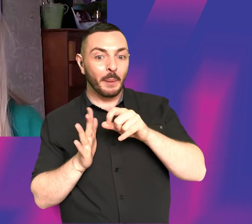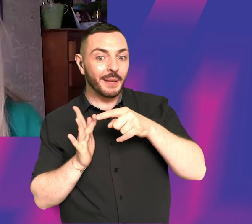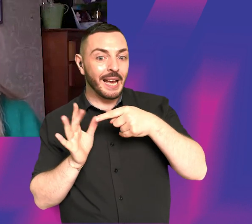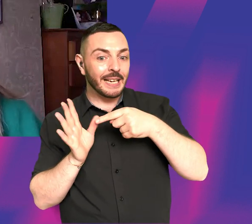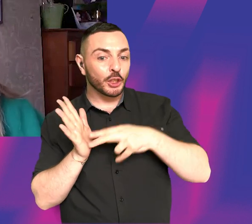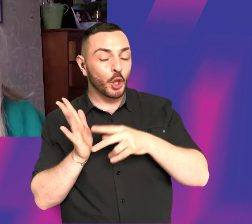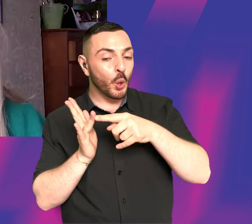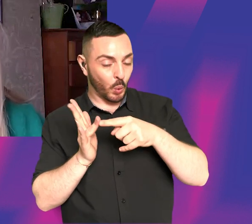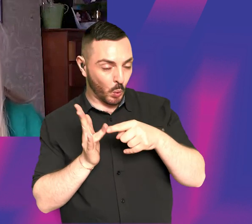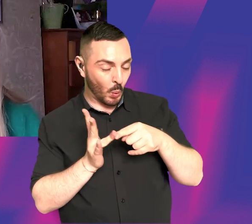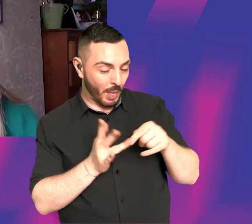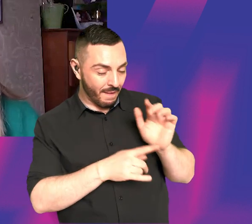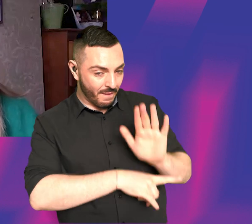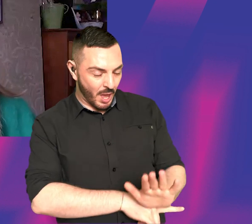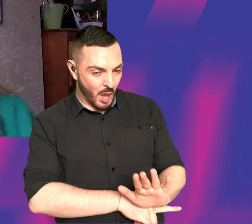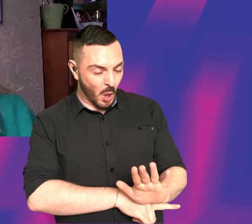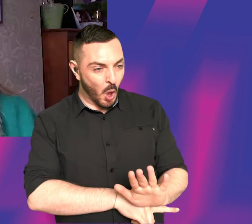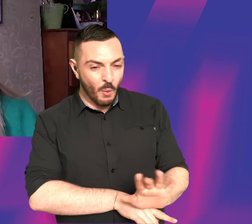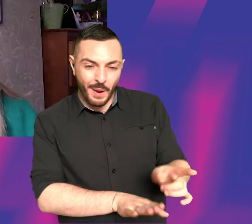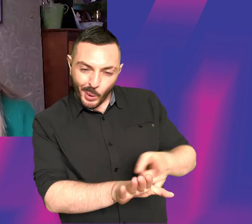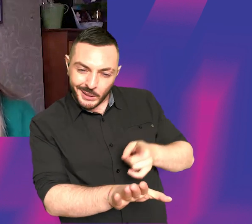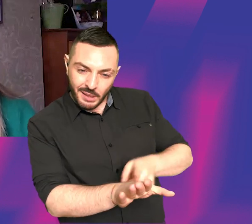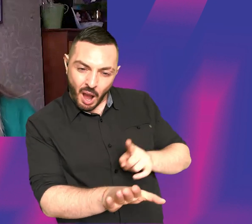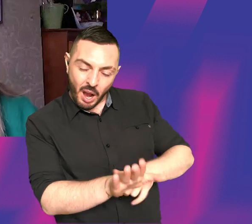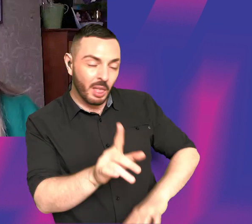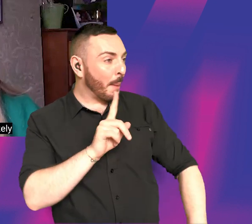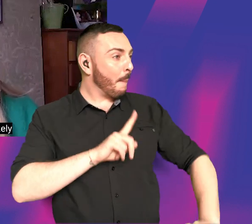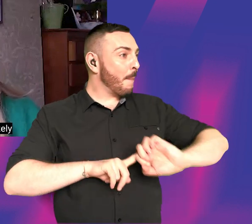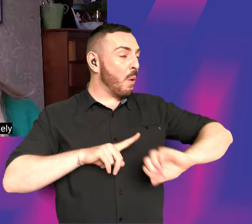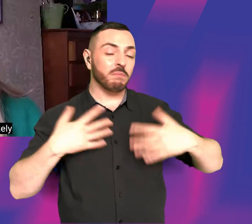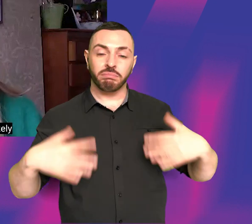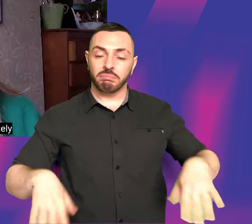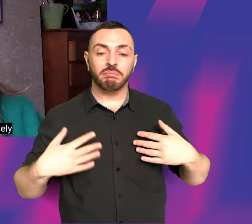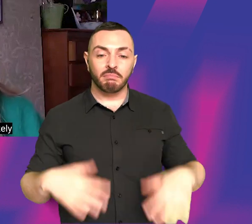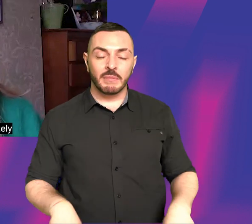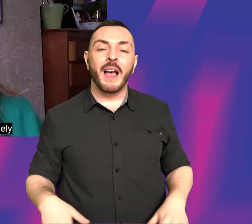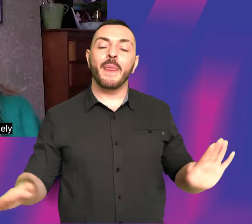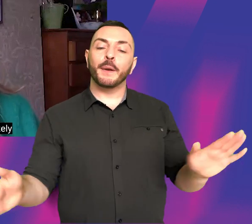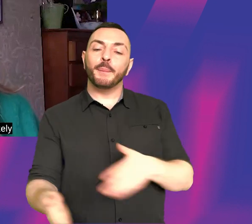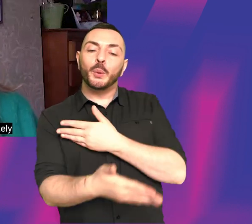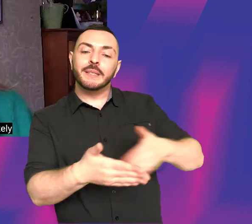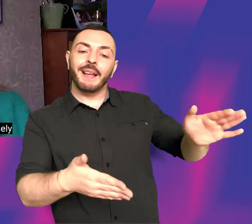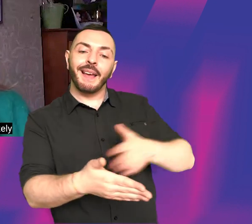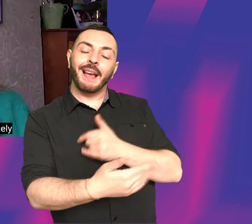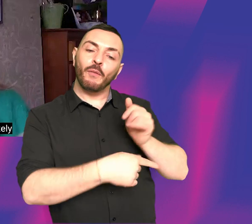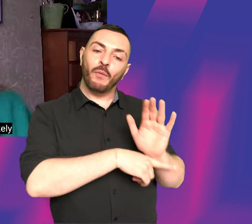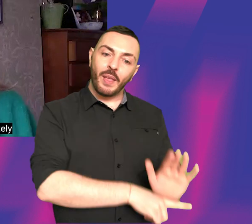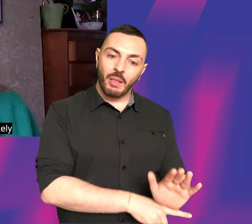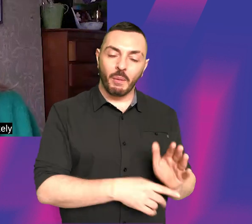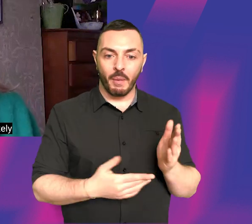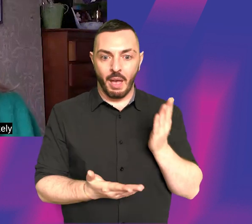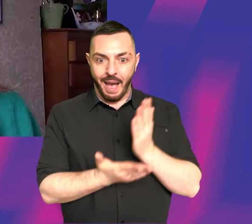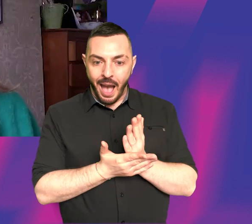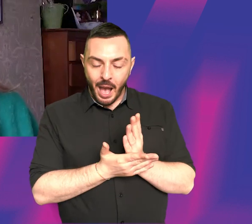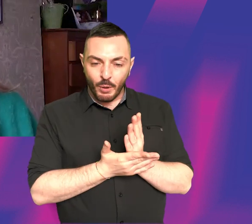age, and that had a huge impact on me. I think music and film are very